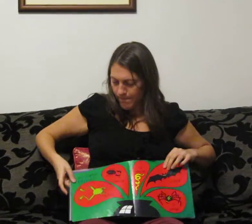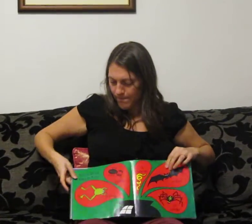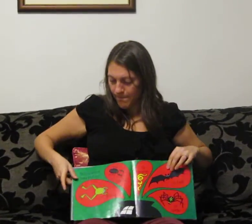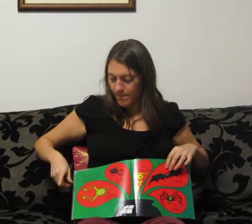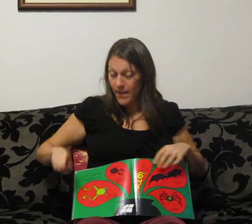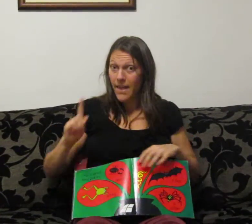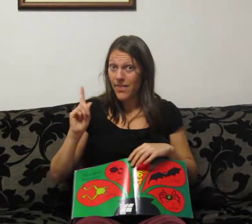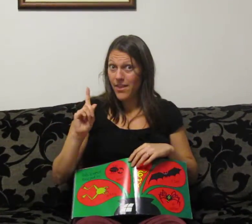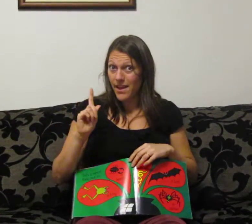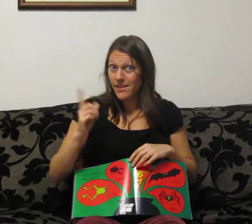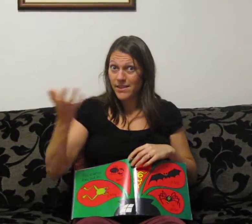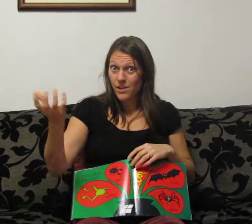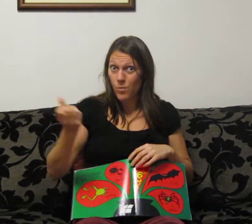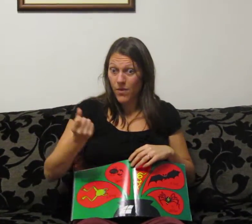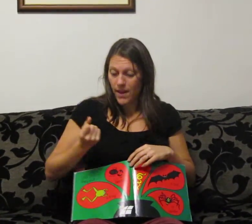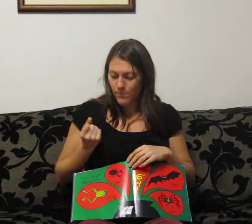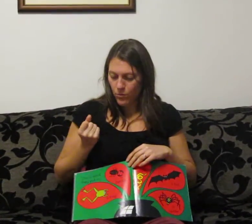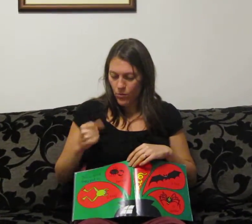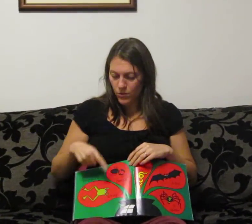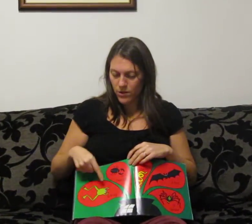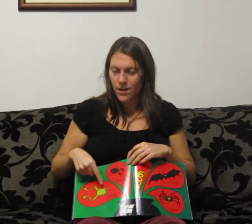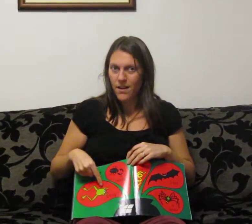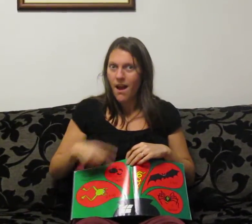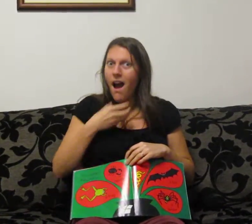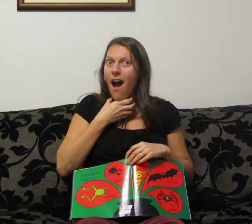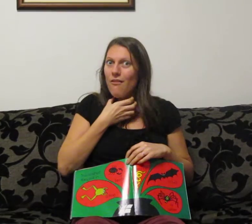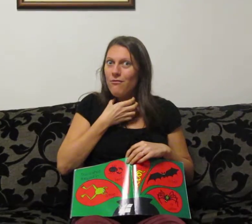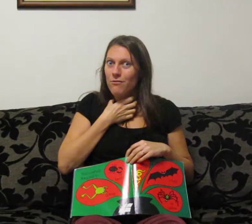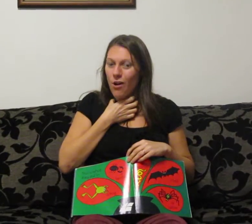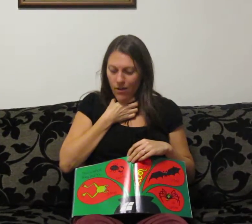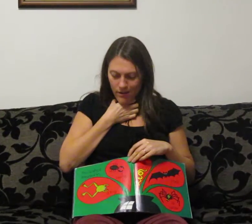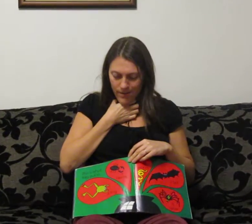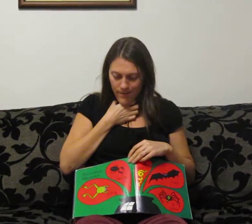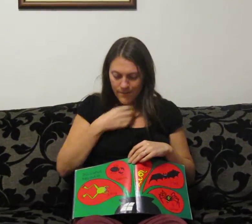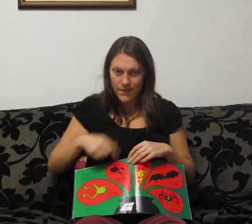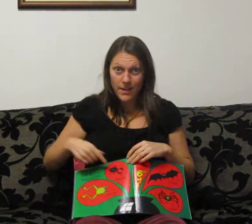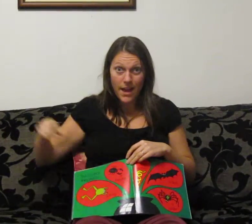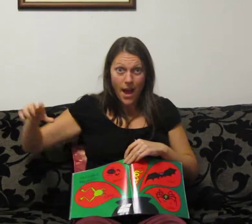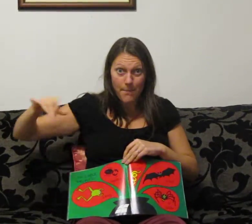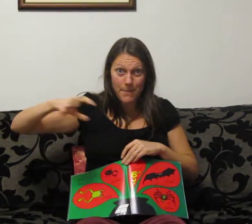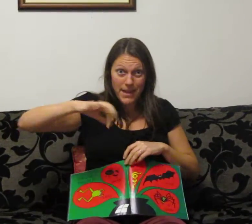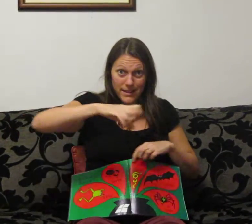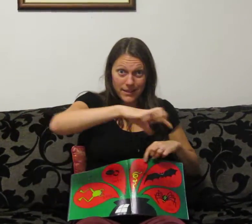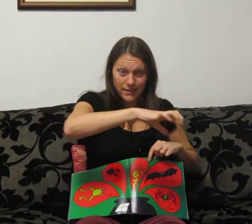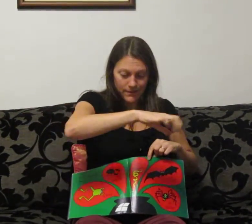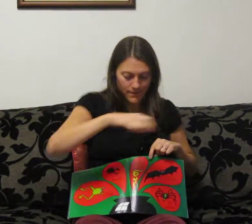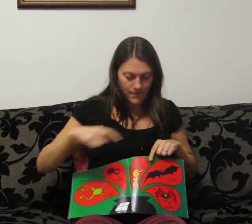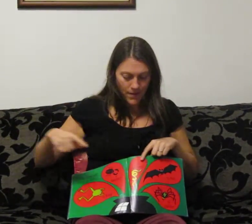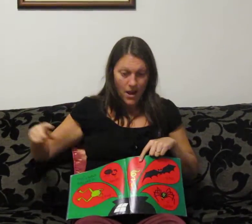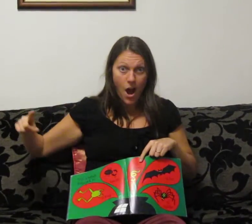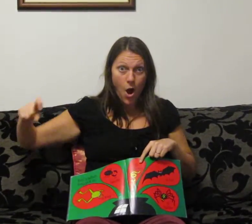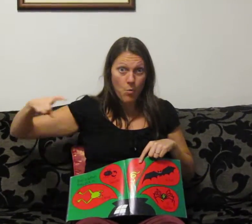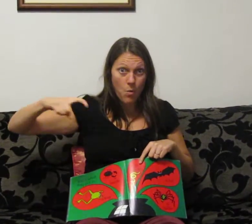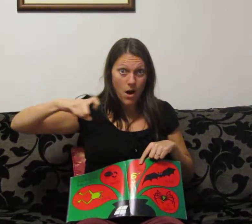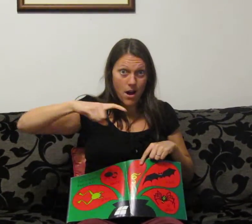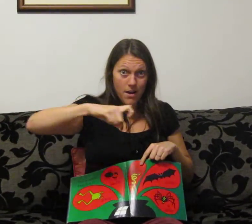This is what they brought. A frog, a beetle, a worm,